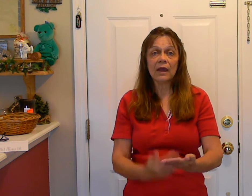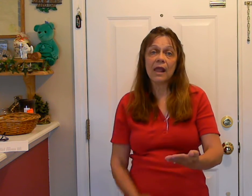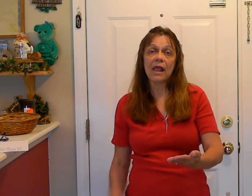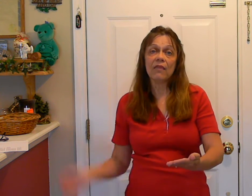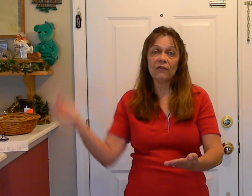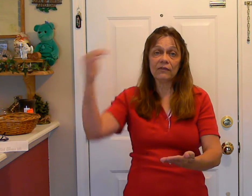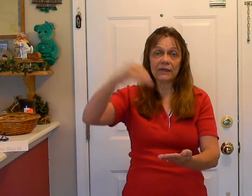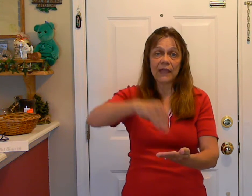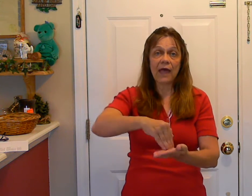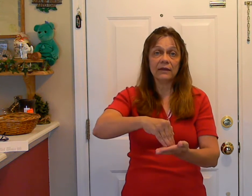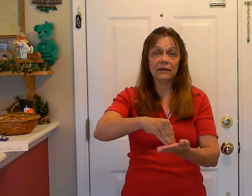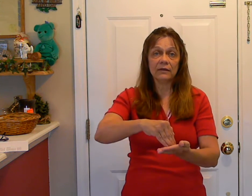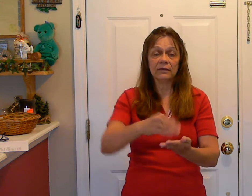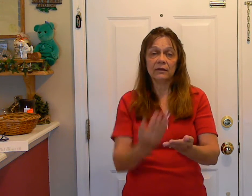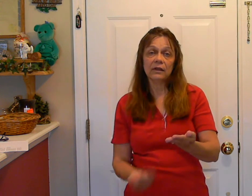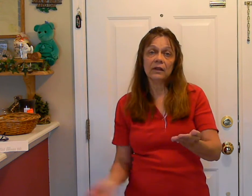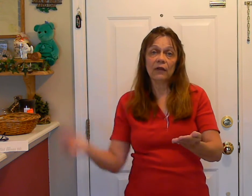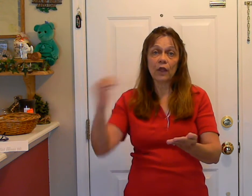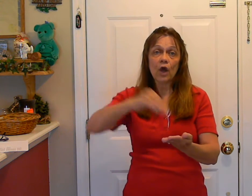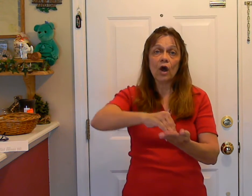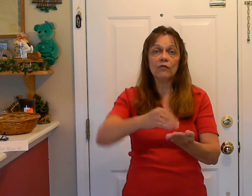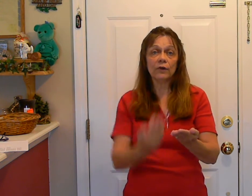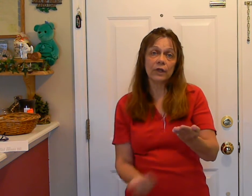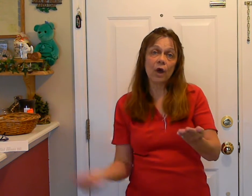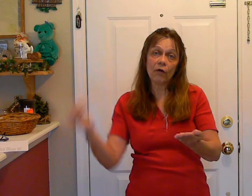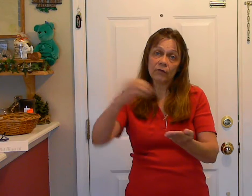and this is again, like over and over.